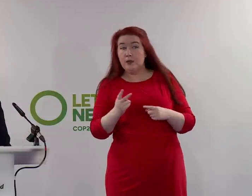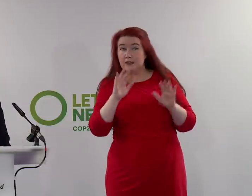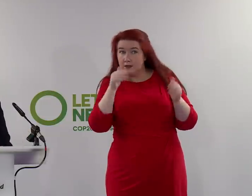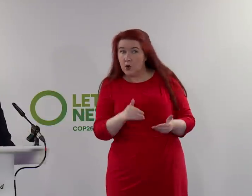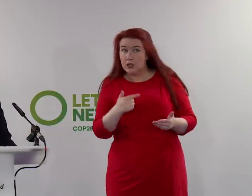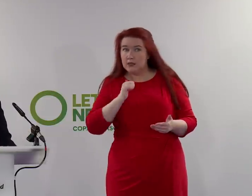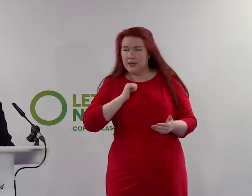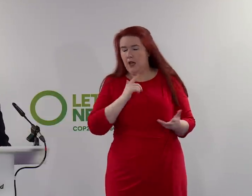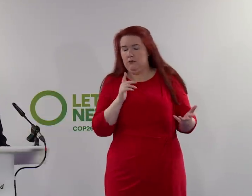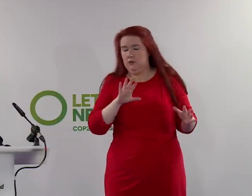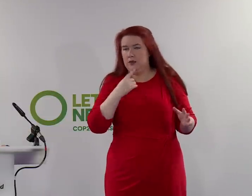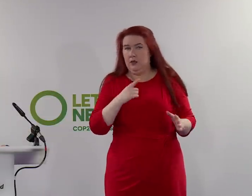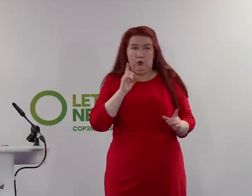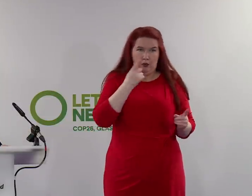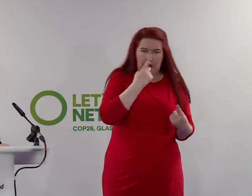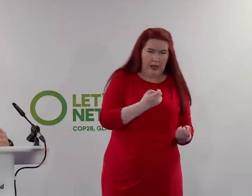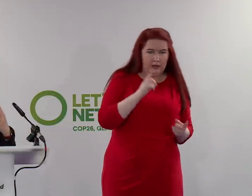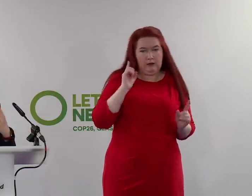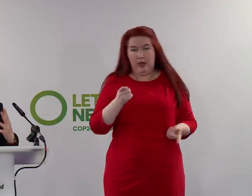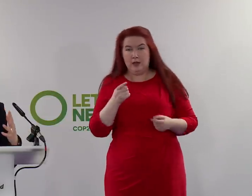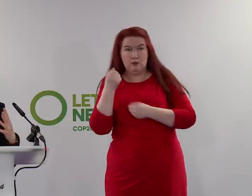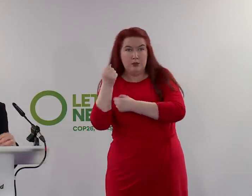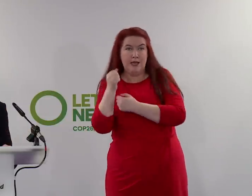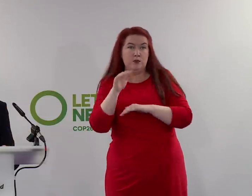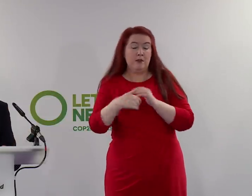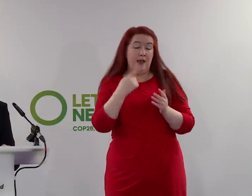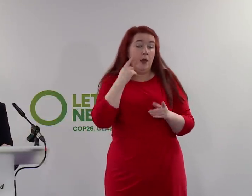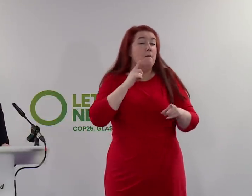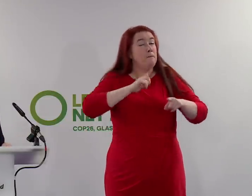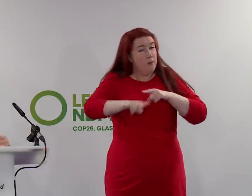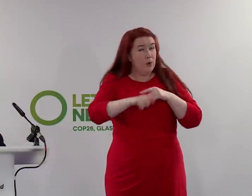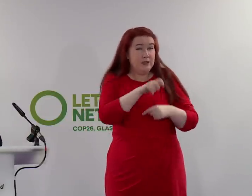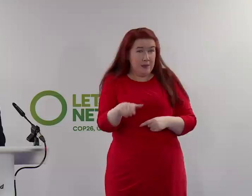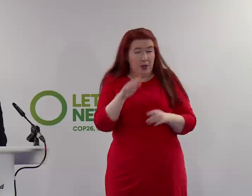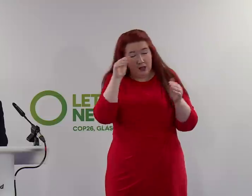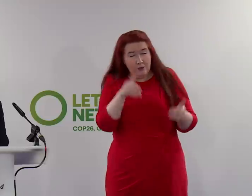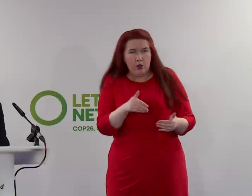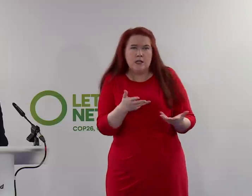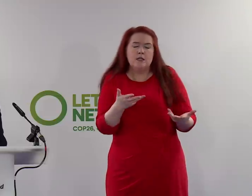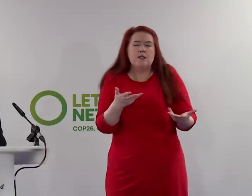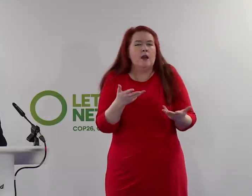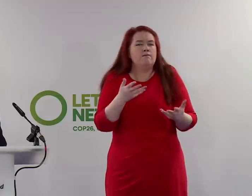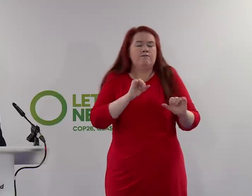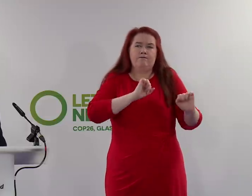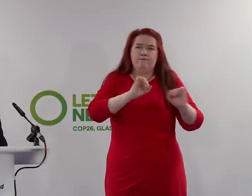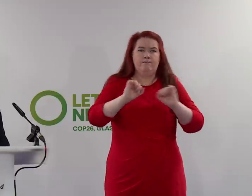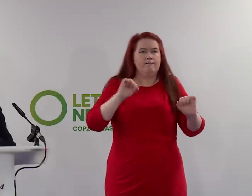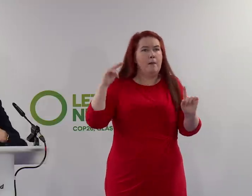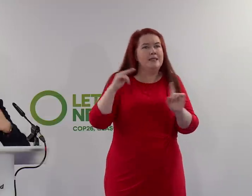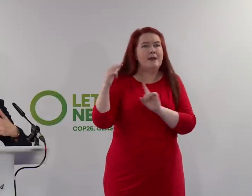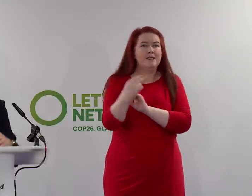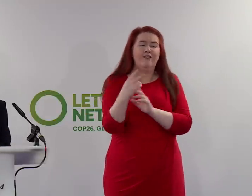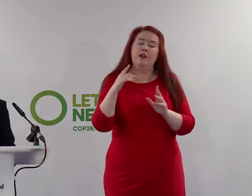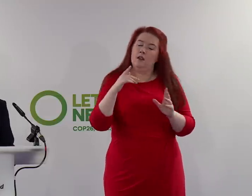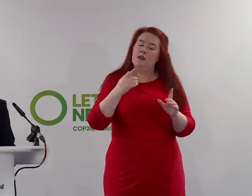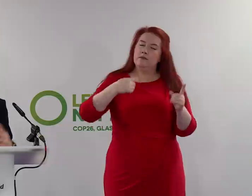me to dictate what people can and can't protest about. But I think most people will be focused, from whatever perspective they come from, on